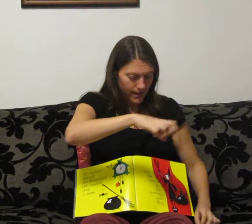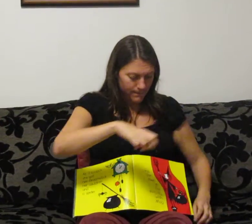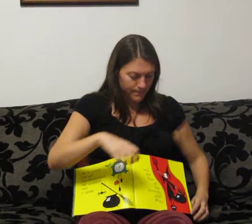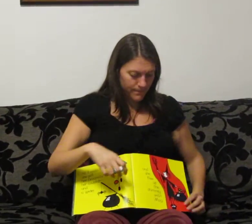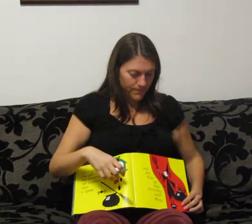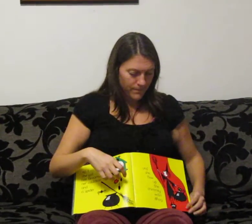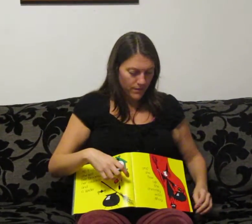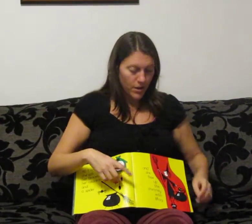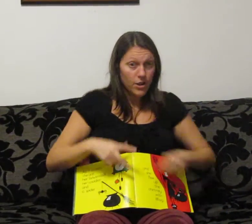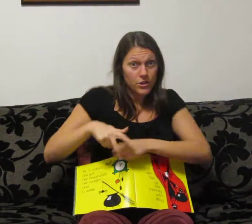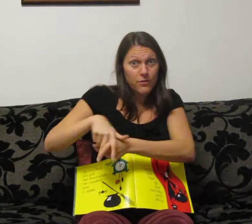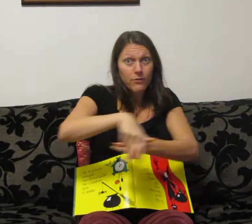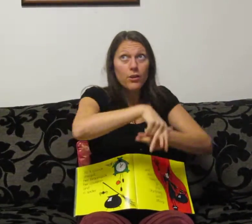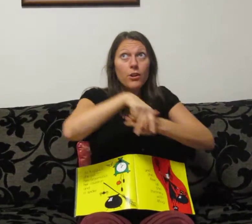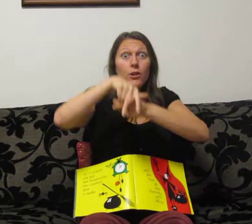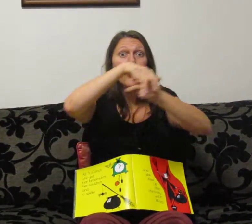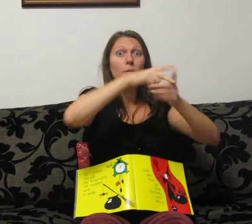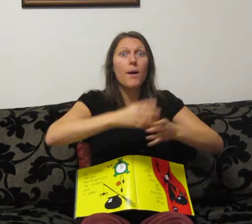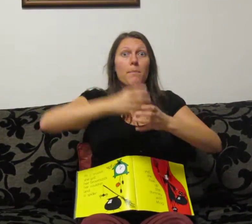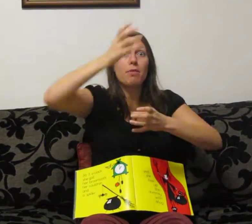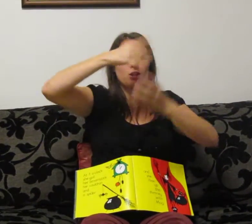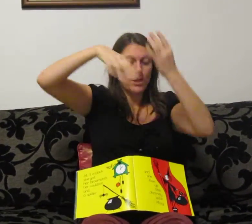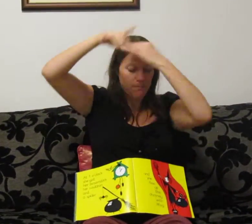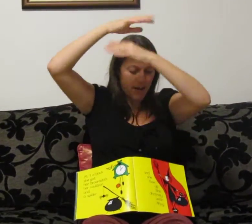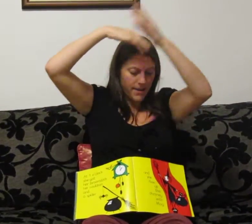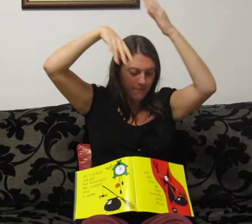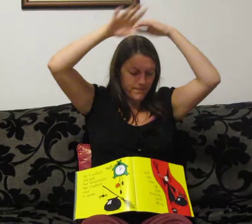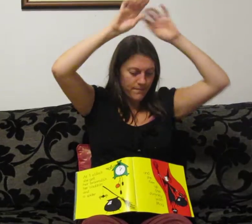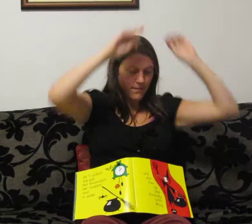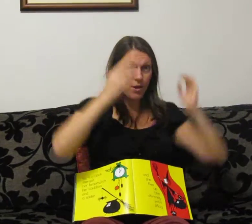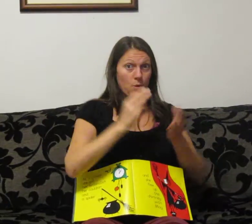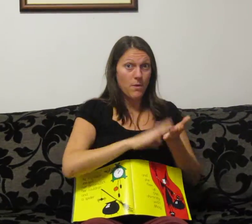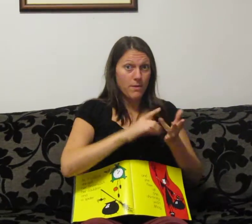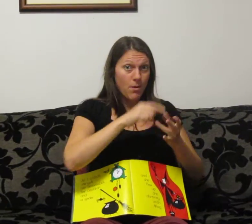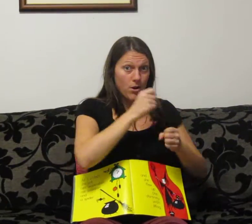She flew up the chimney with Mog.